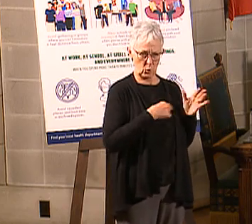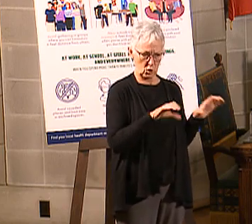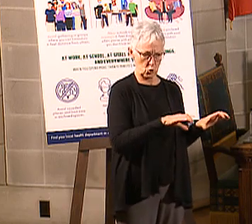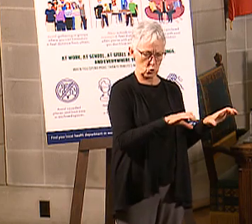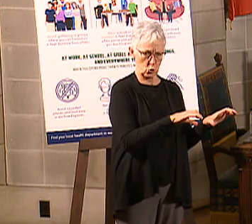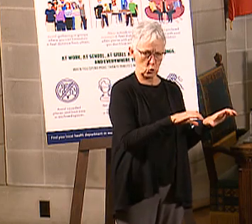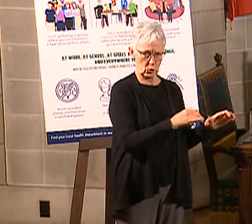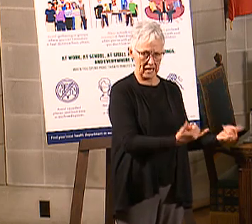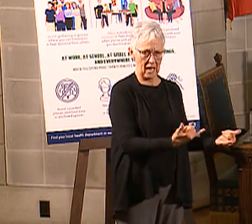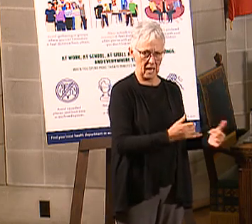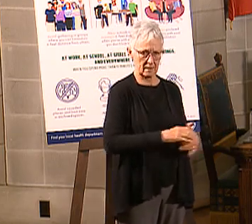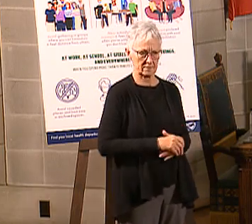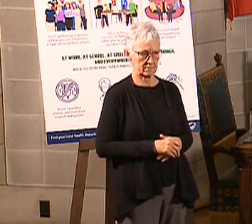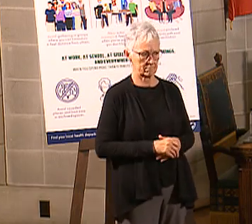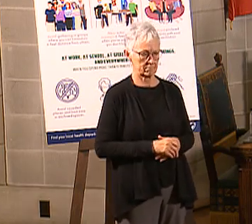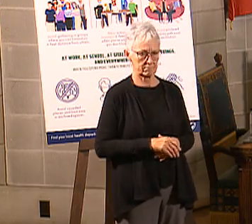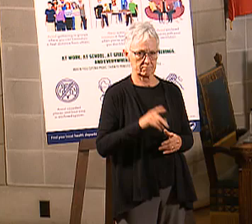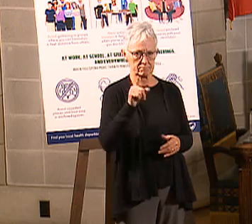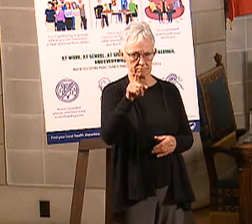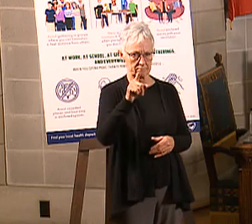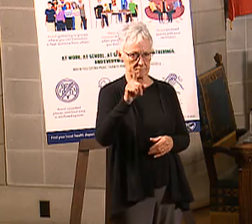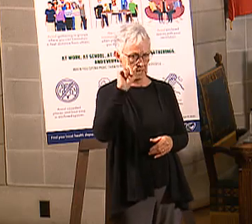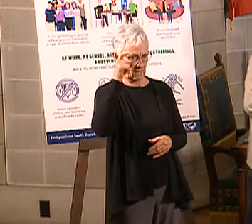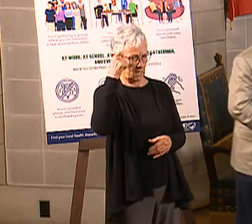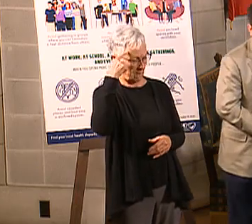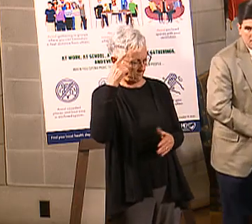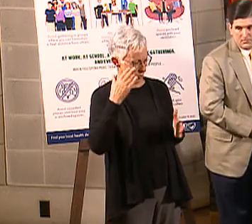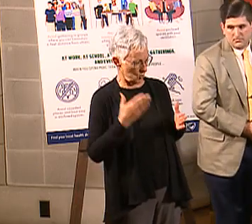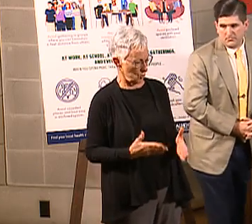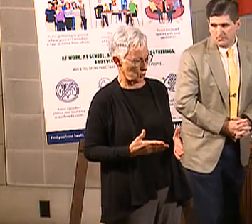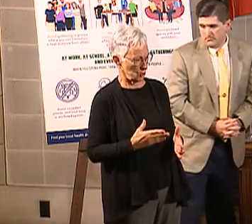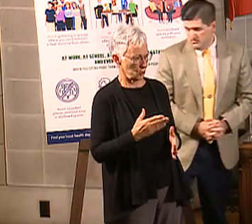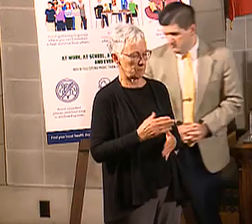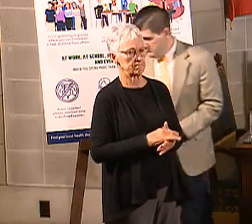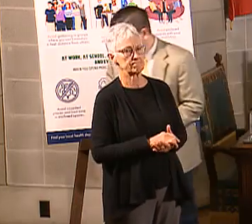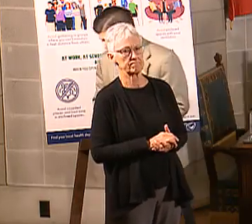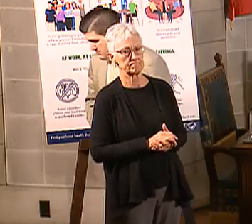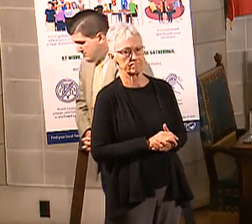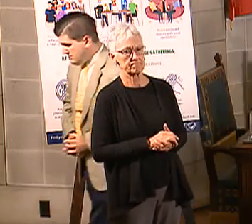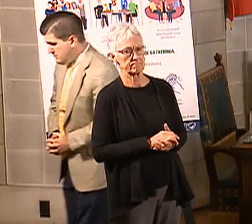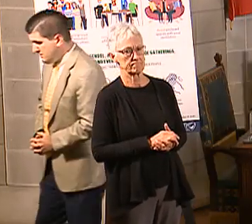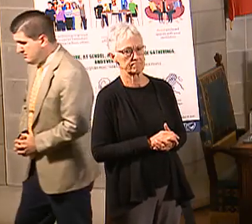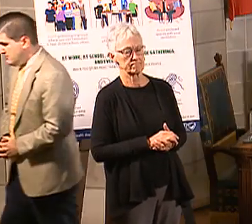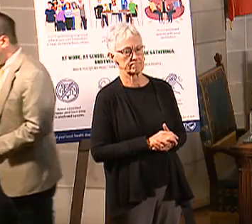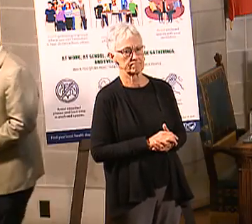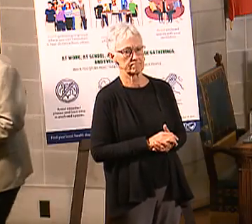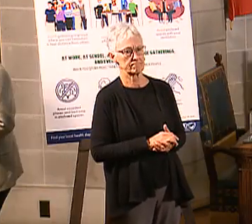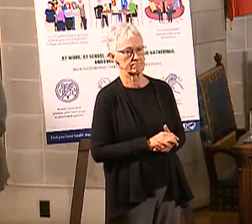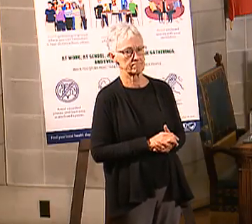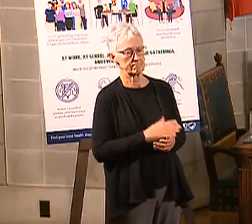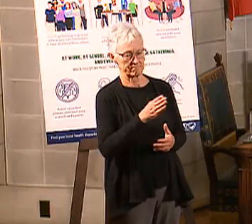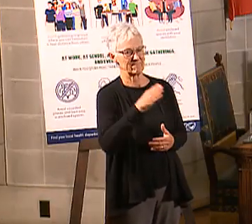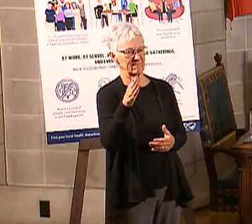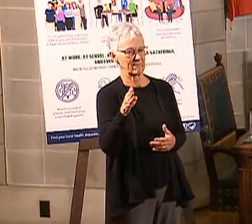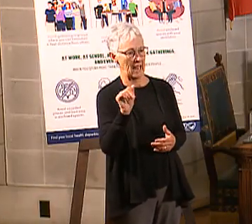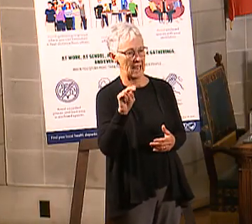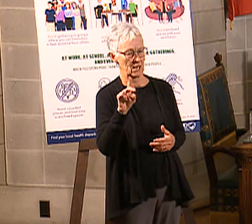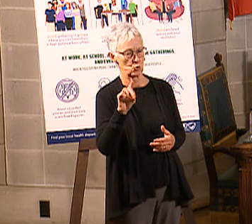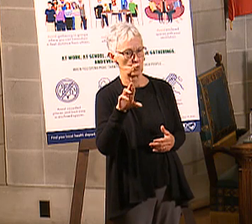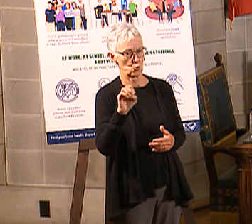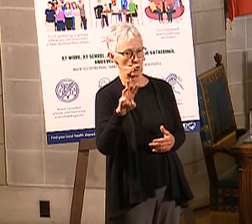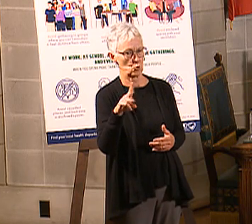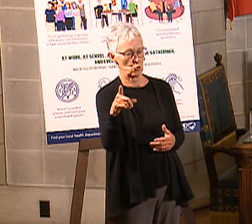And, you know, just on a policy, you know, I guess, philosophical, philosophy, I guess,